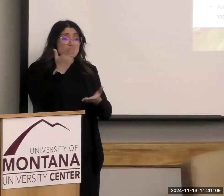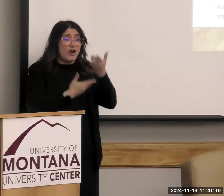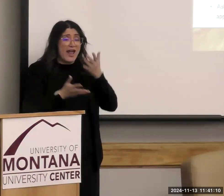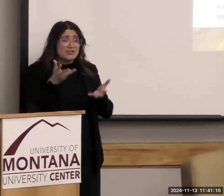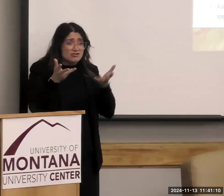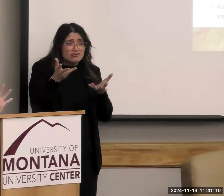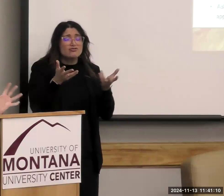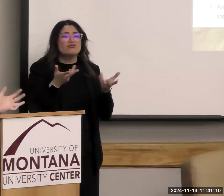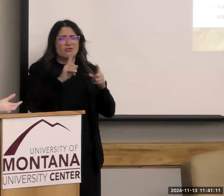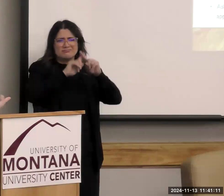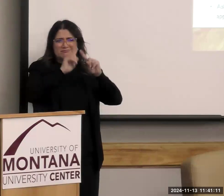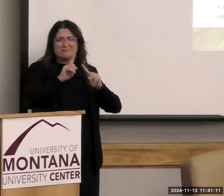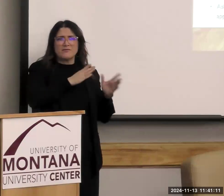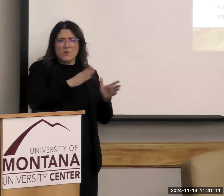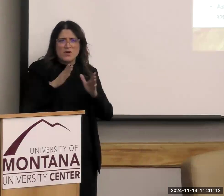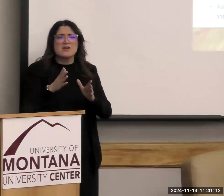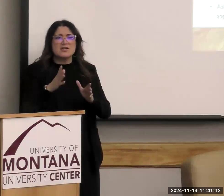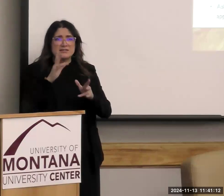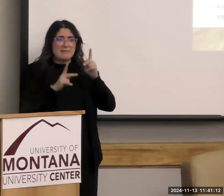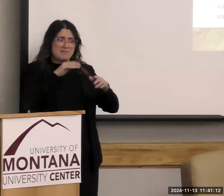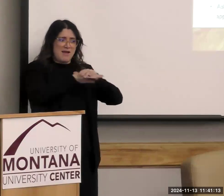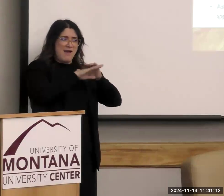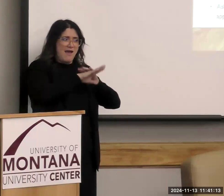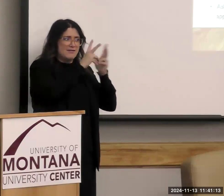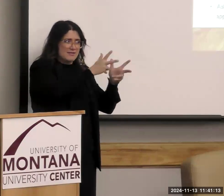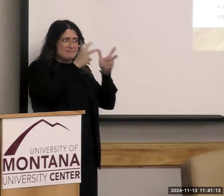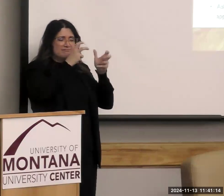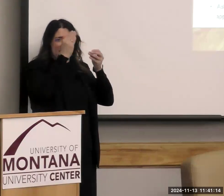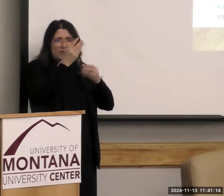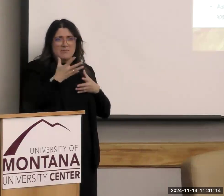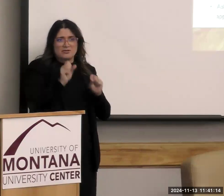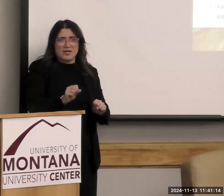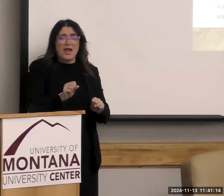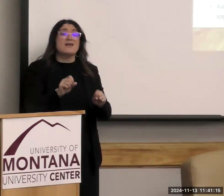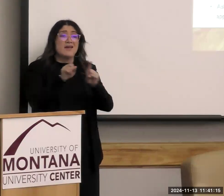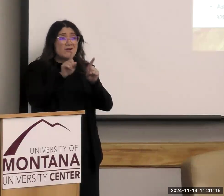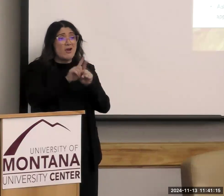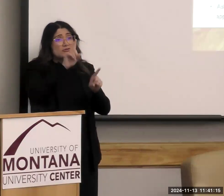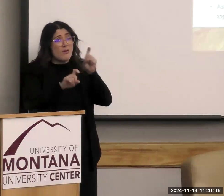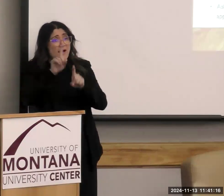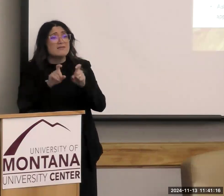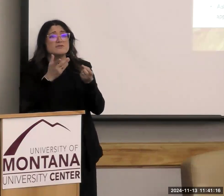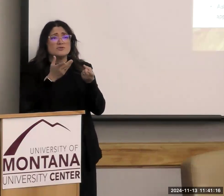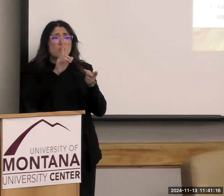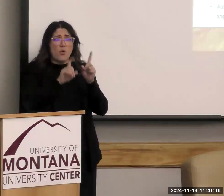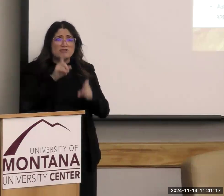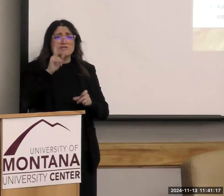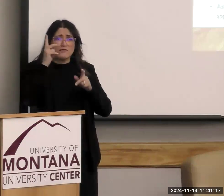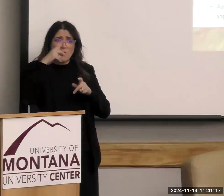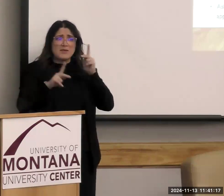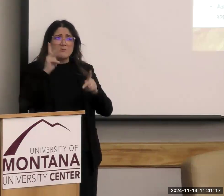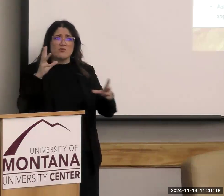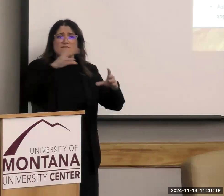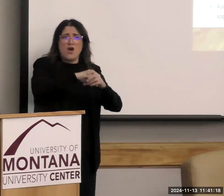multiple ways that people can access the information and then ask questions to learn if participants understand and can apply what is taught.